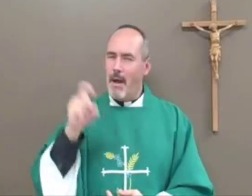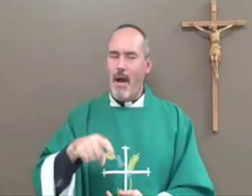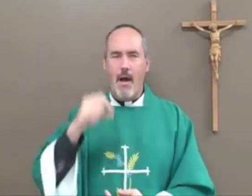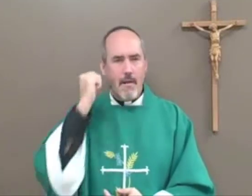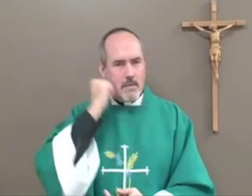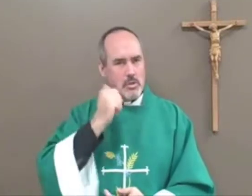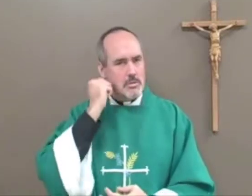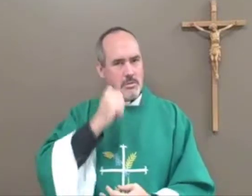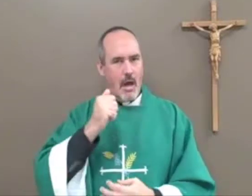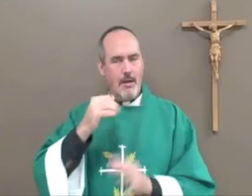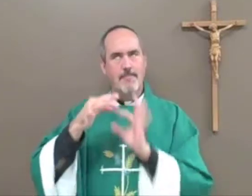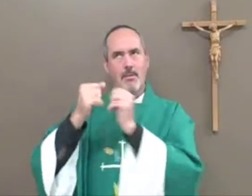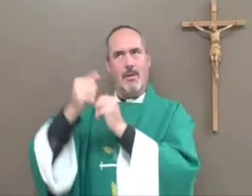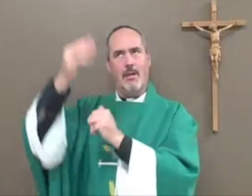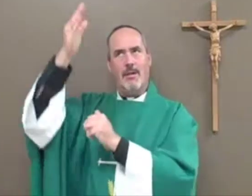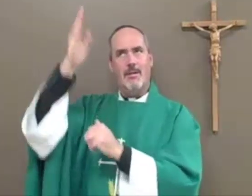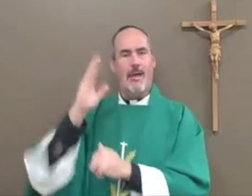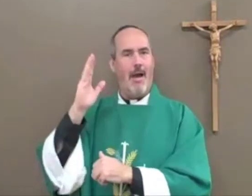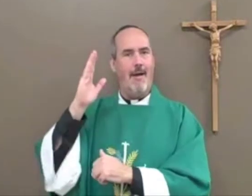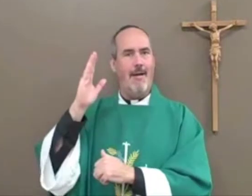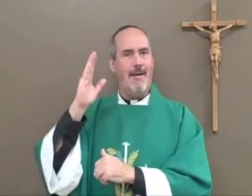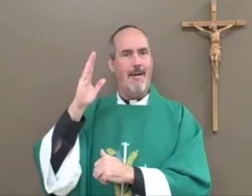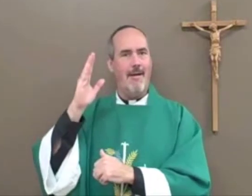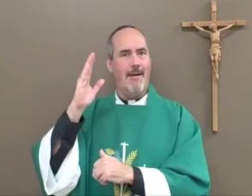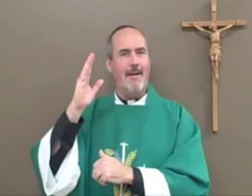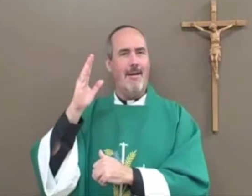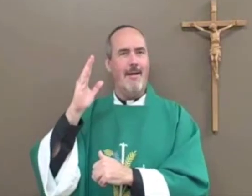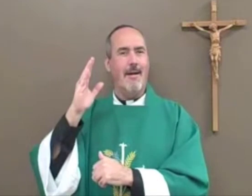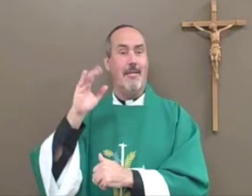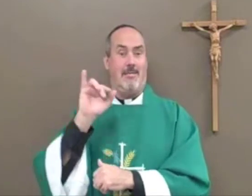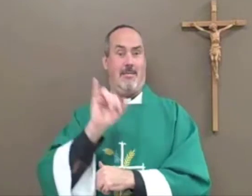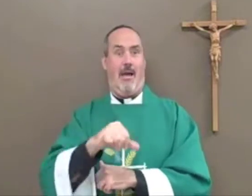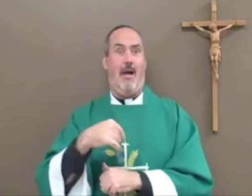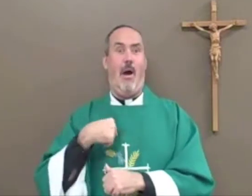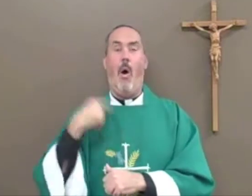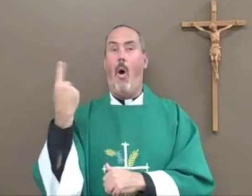We have to do that every day, spend that time connected to God.